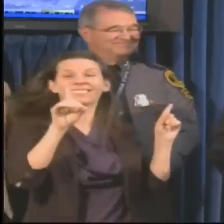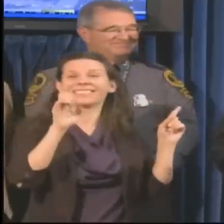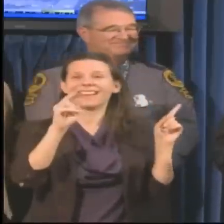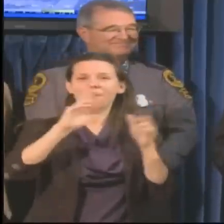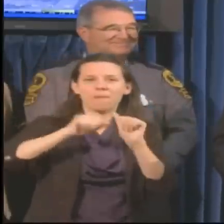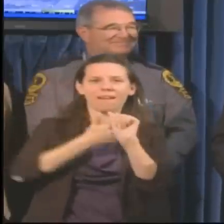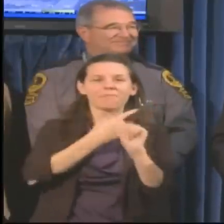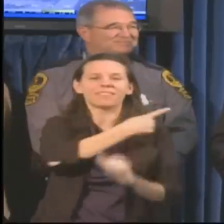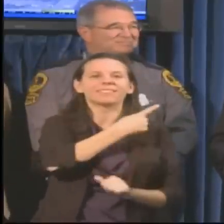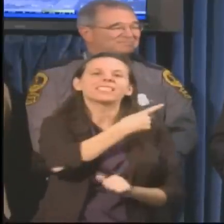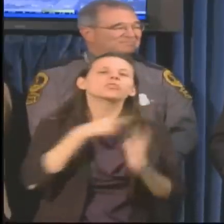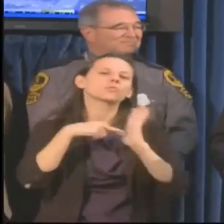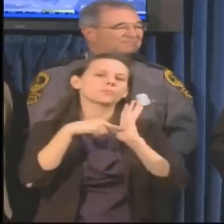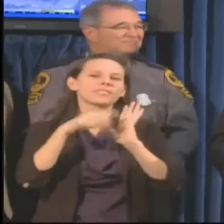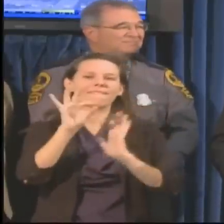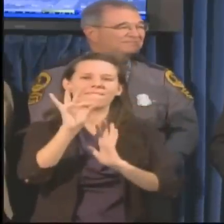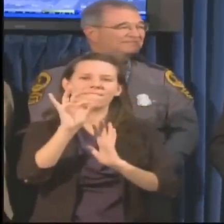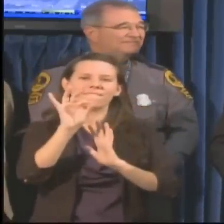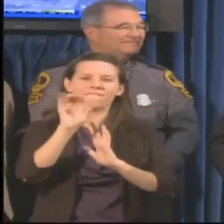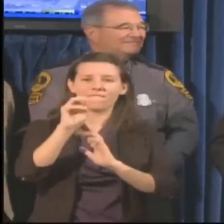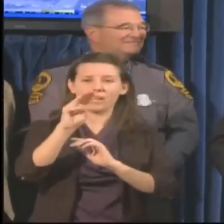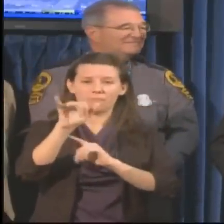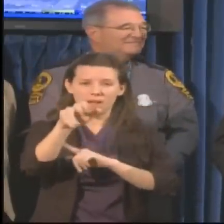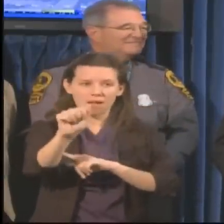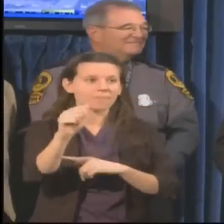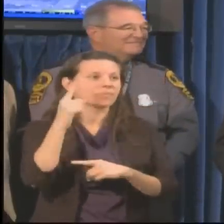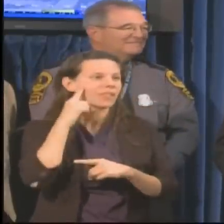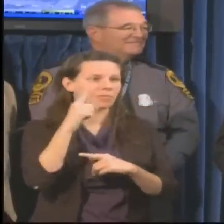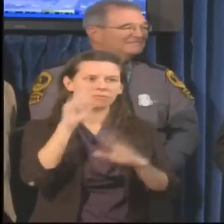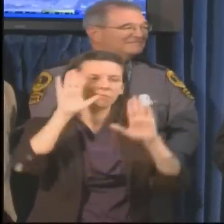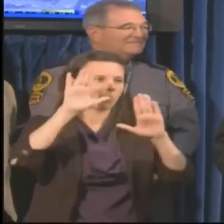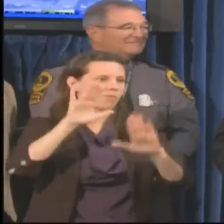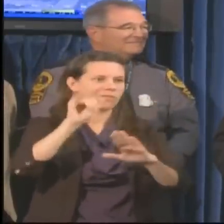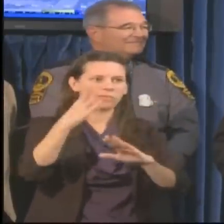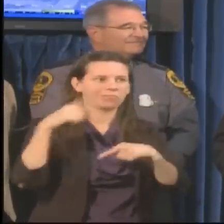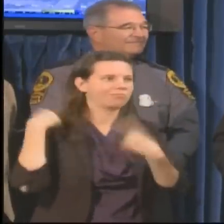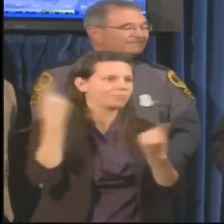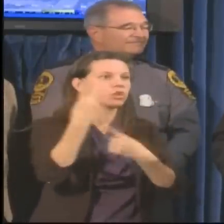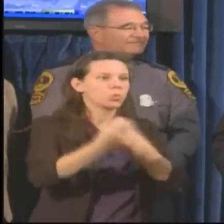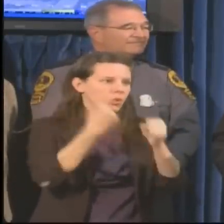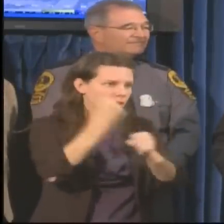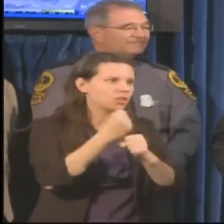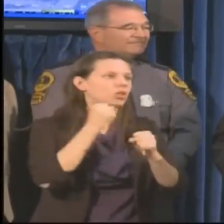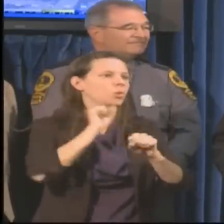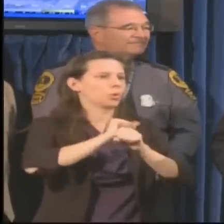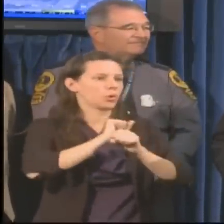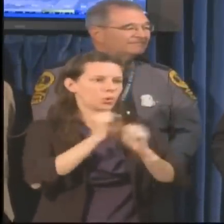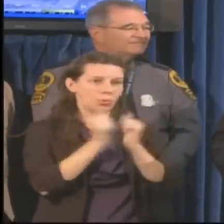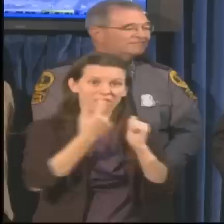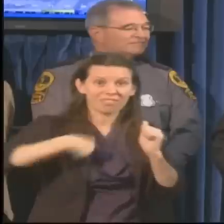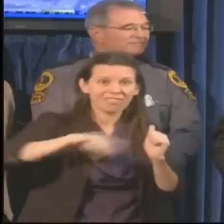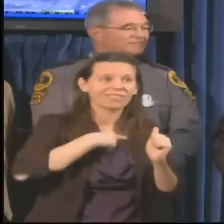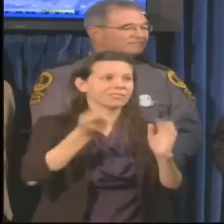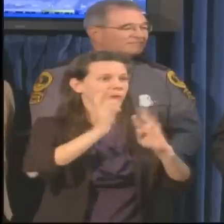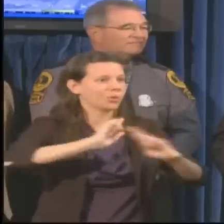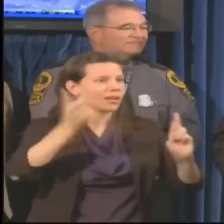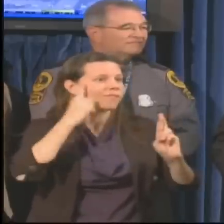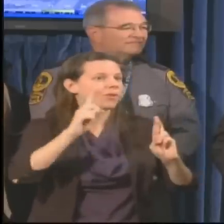here behind me. FEMA is represented. They've been doing a great job the last two years working with us and preparing for these